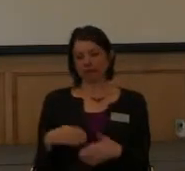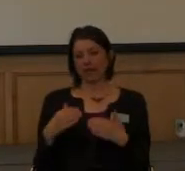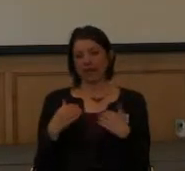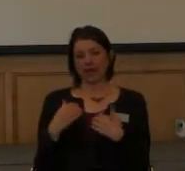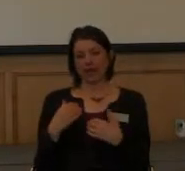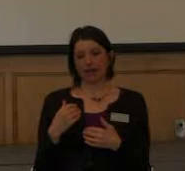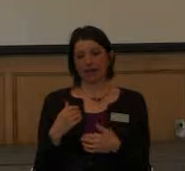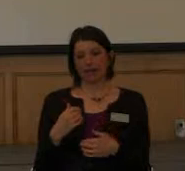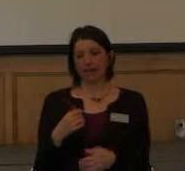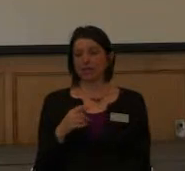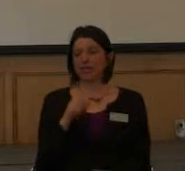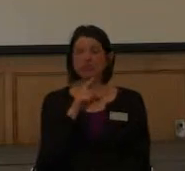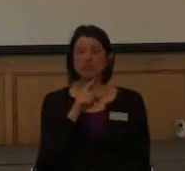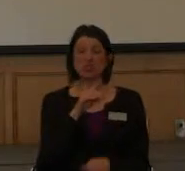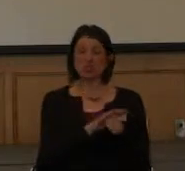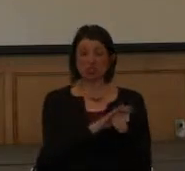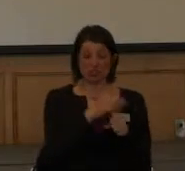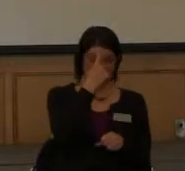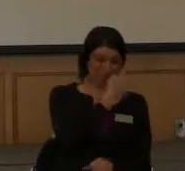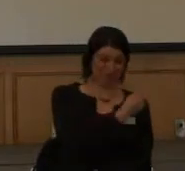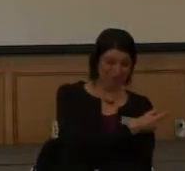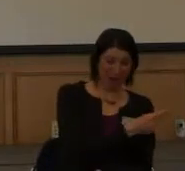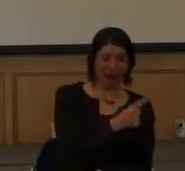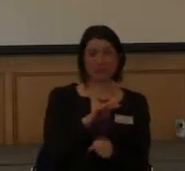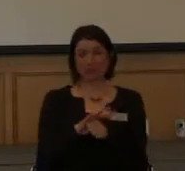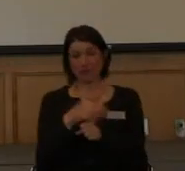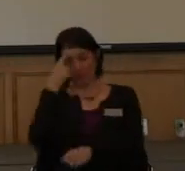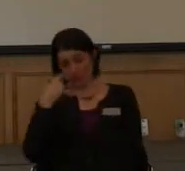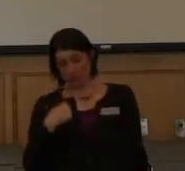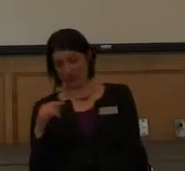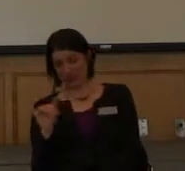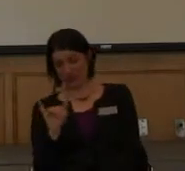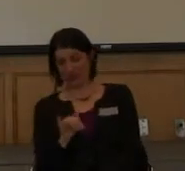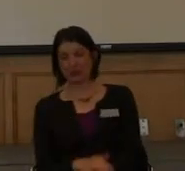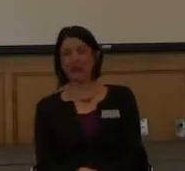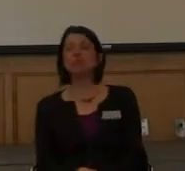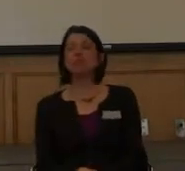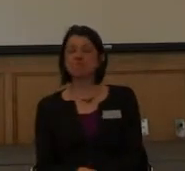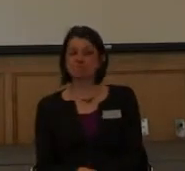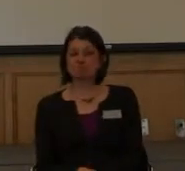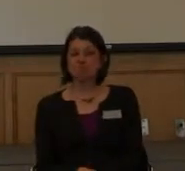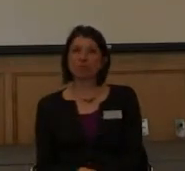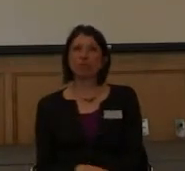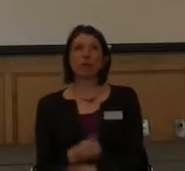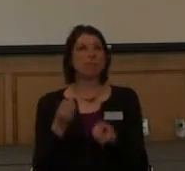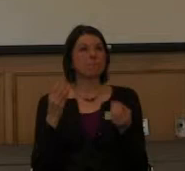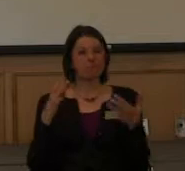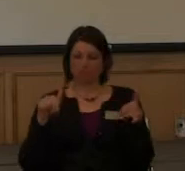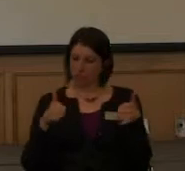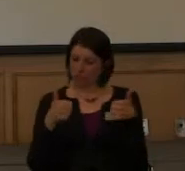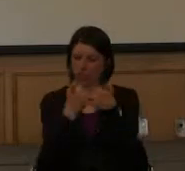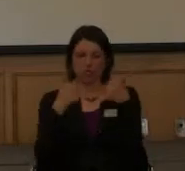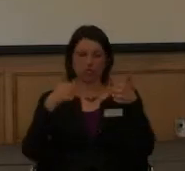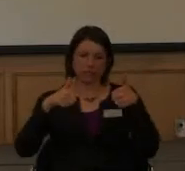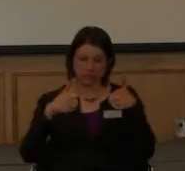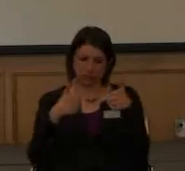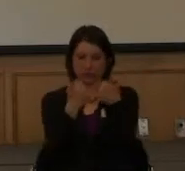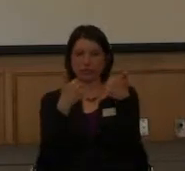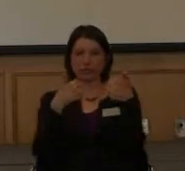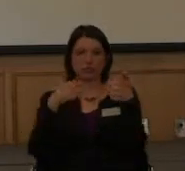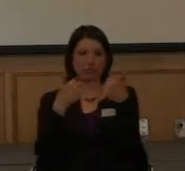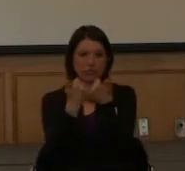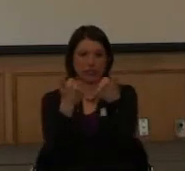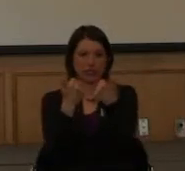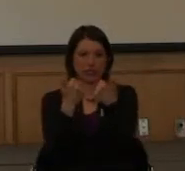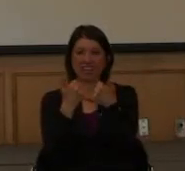it was stressful for her too. But, you know, there were all sorts of challenges once I got there that were not even